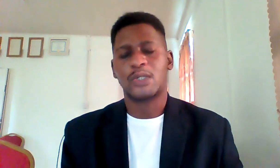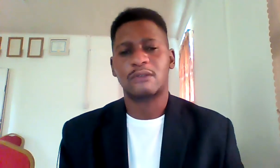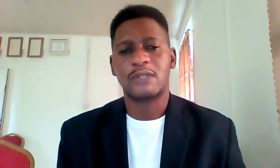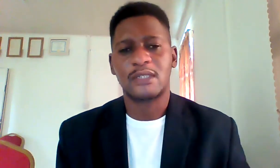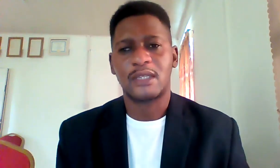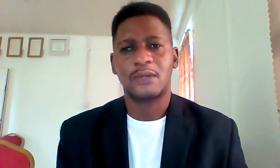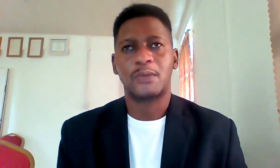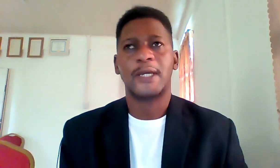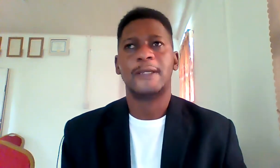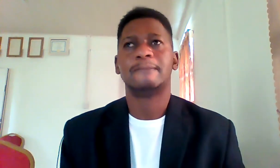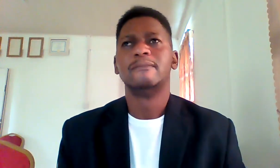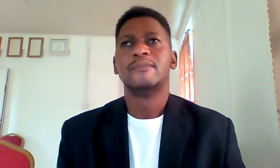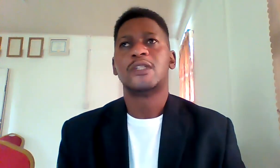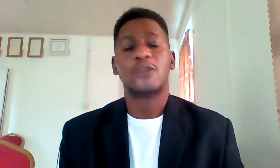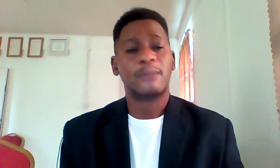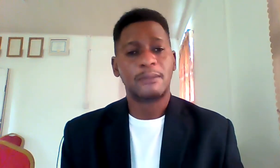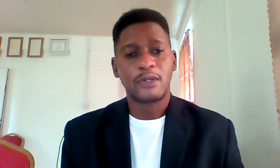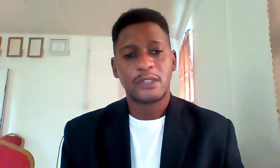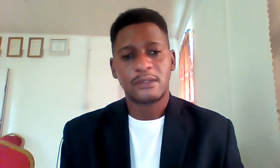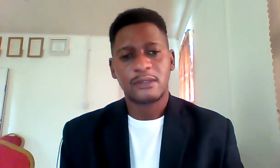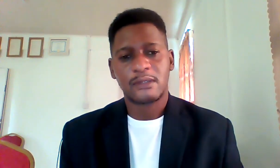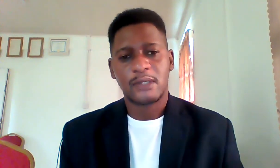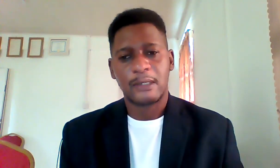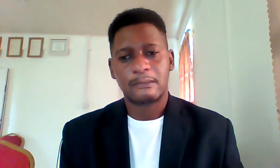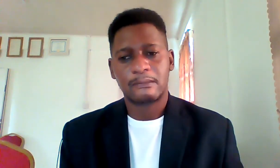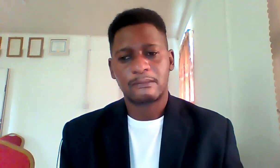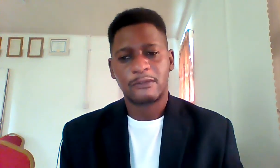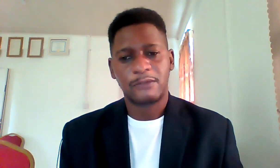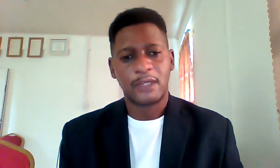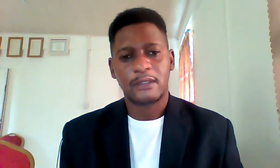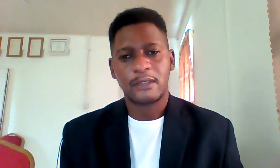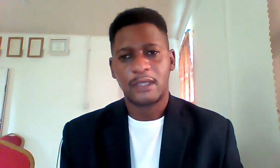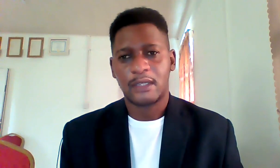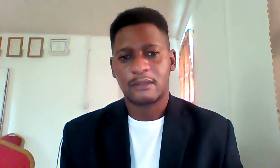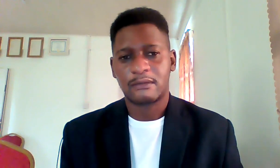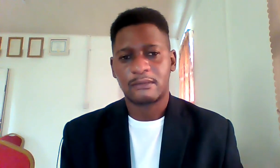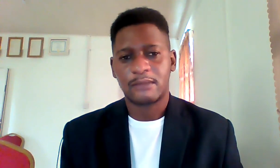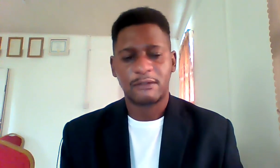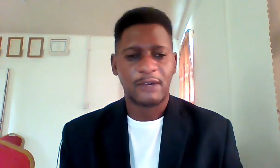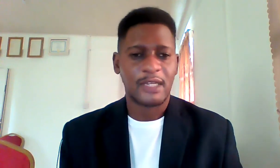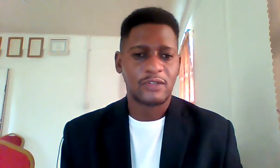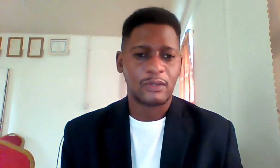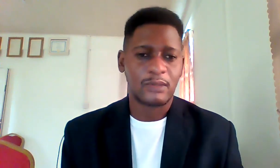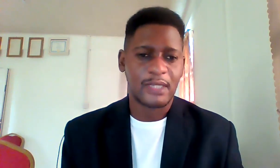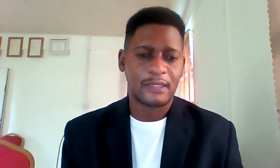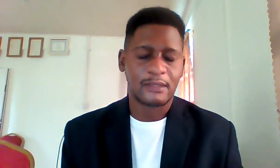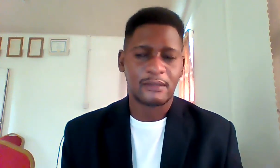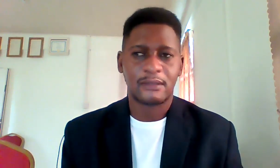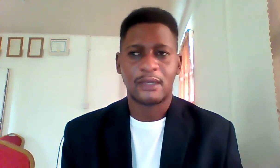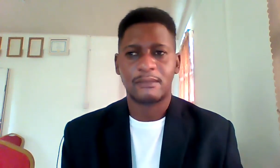one of the reason again why so many persons fail in their financial goal setting and